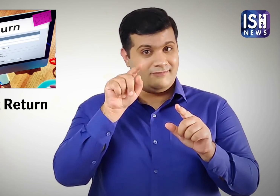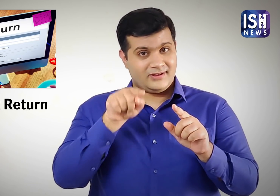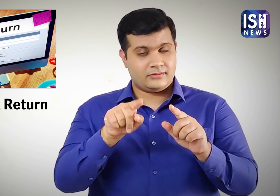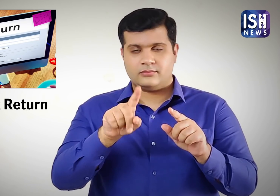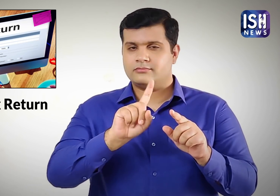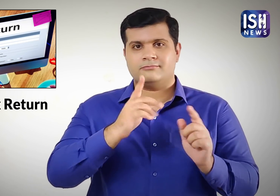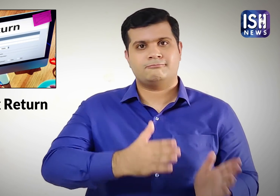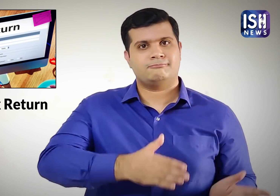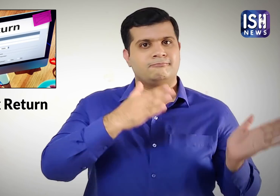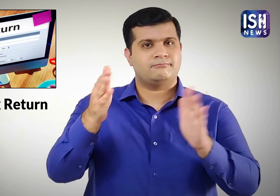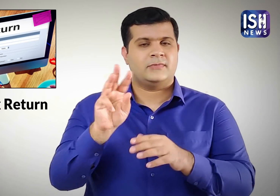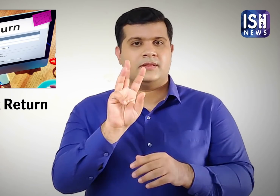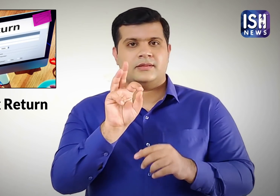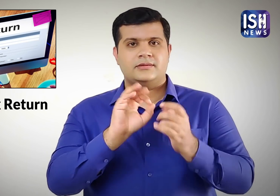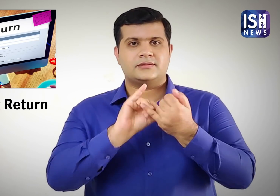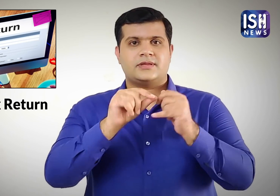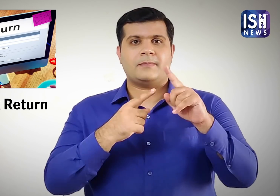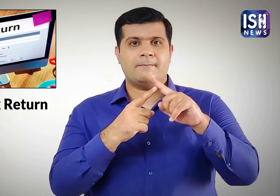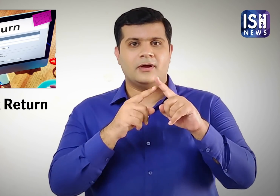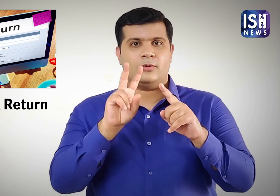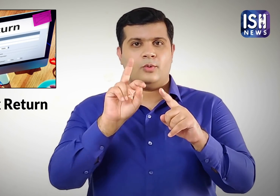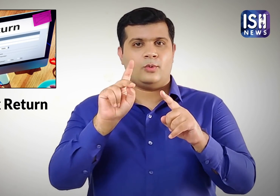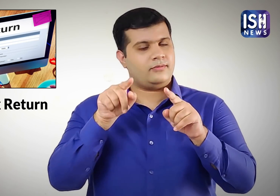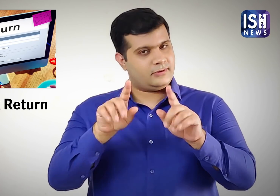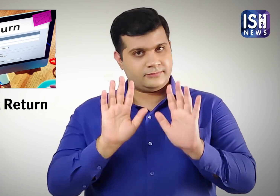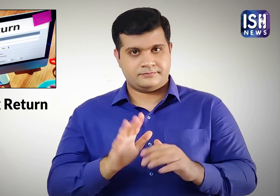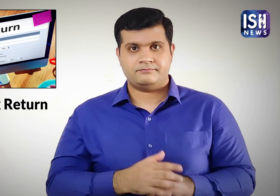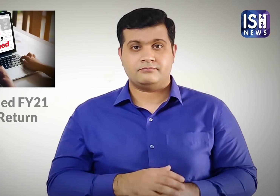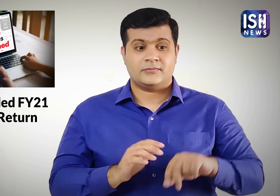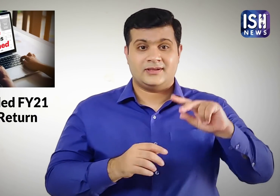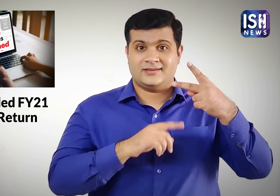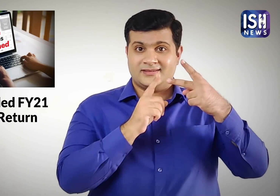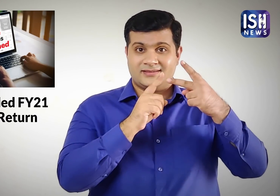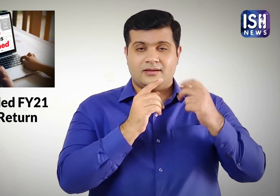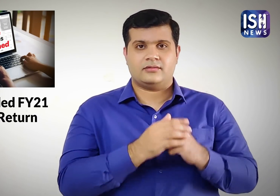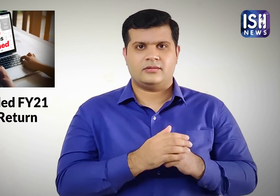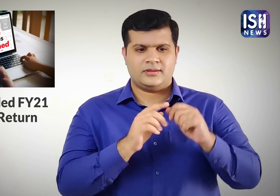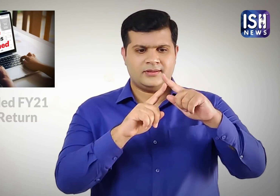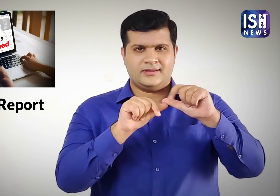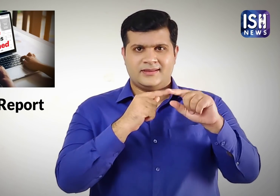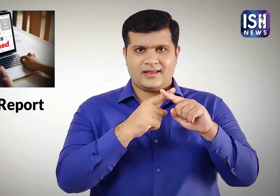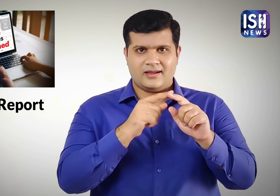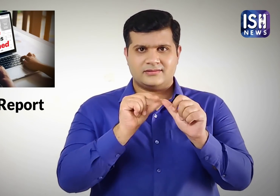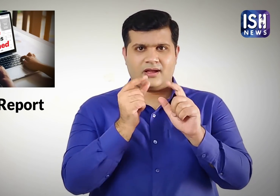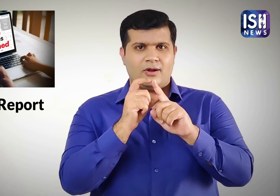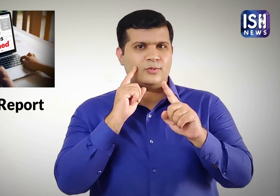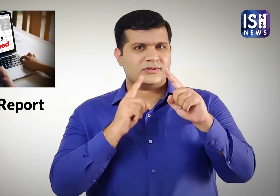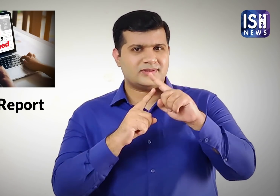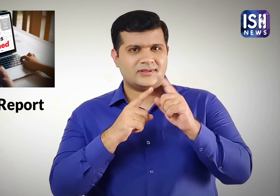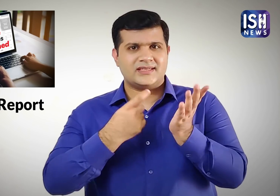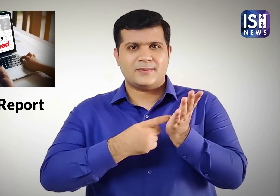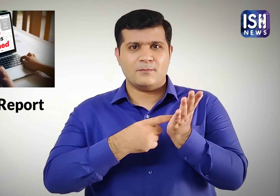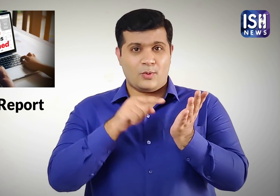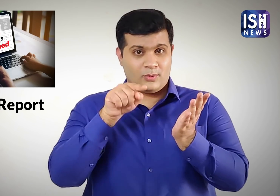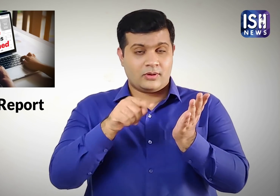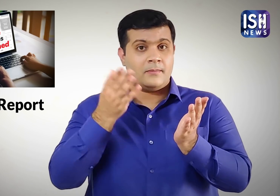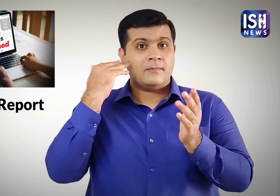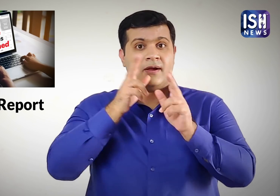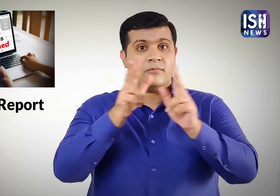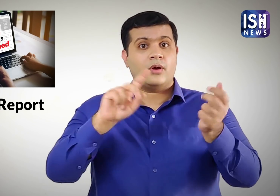has been extended to 30th September 2021. Due date for submitting the Tax Audit Report was 30th September